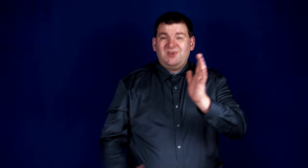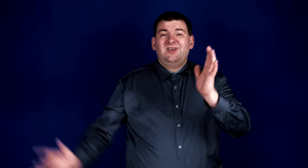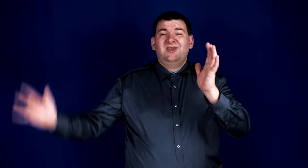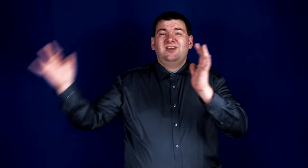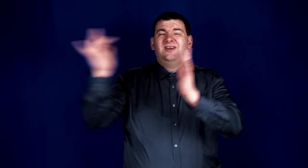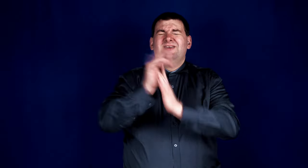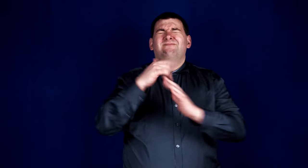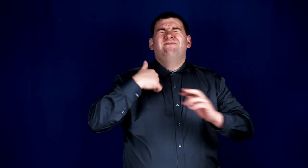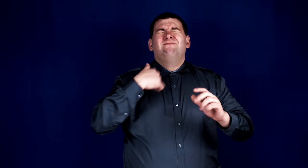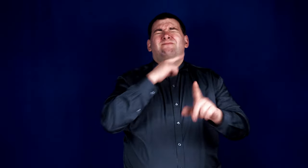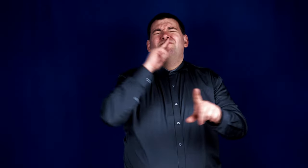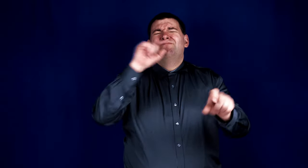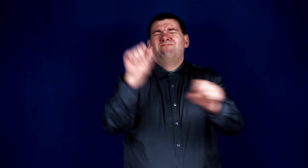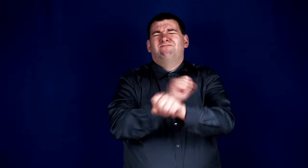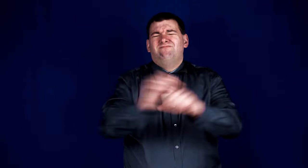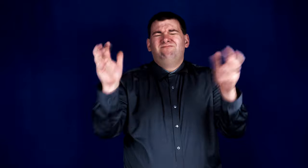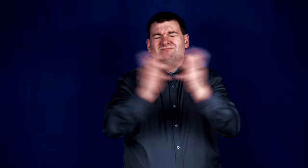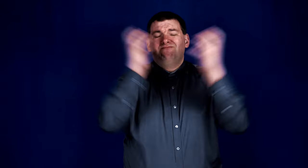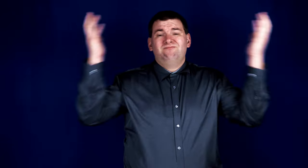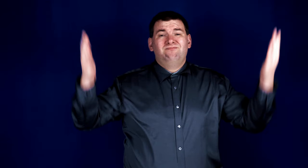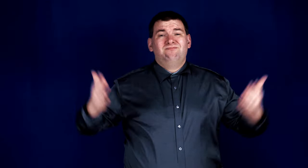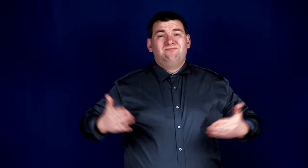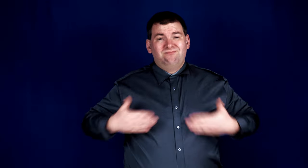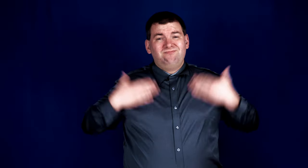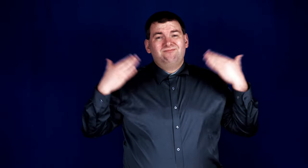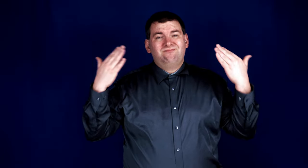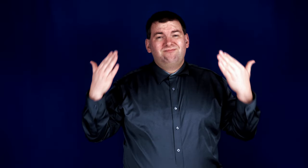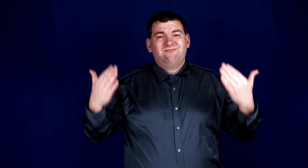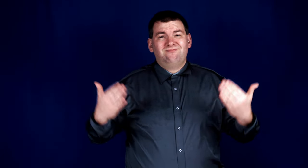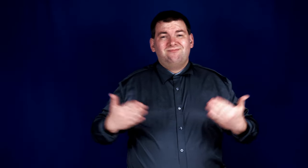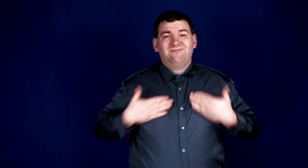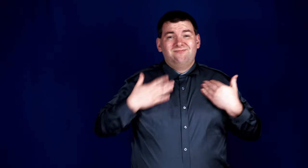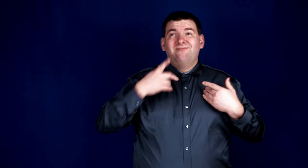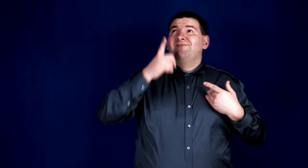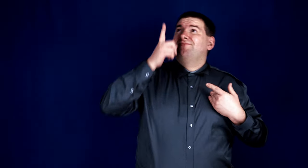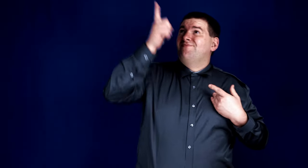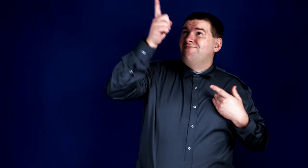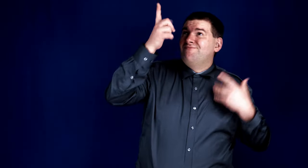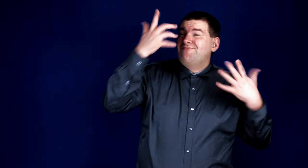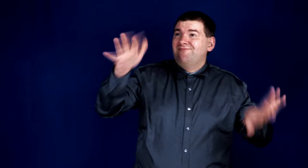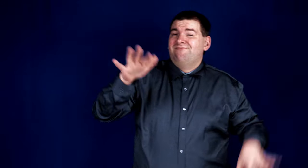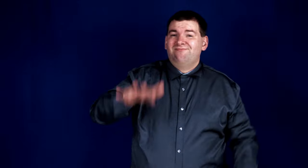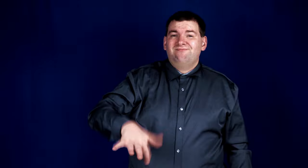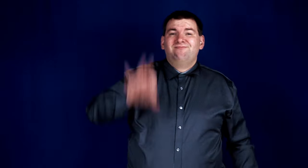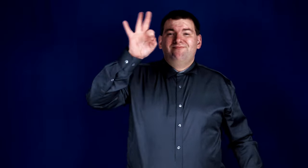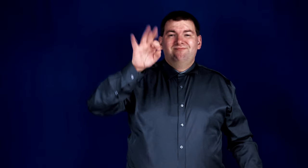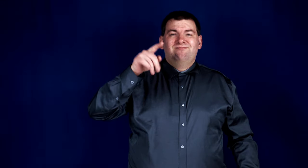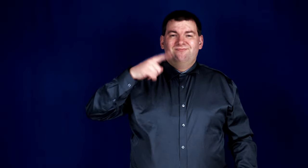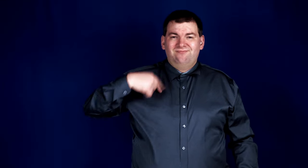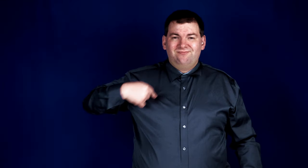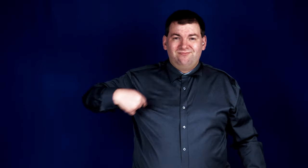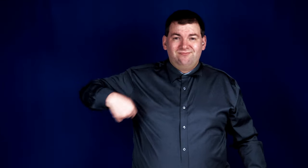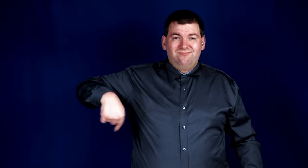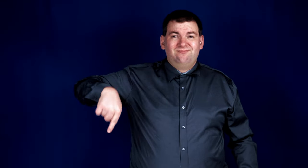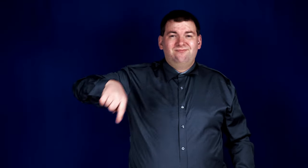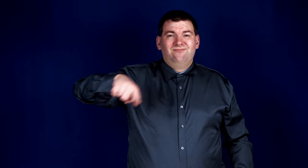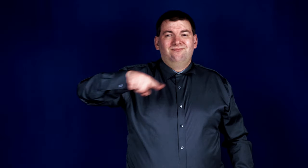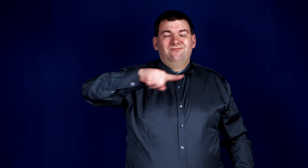Jesus, we're so glad you found us.